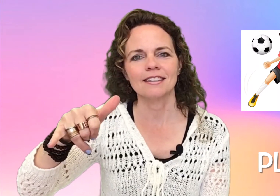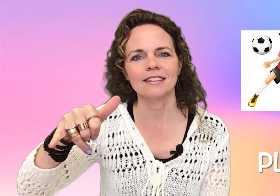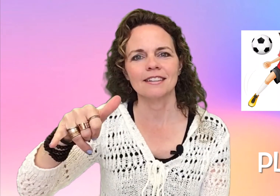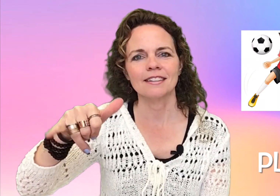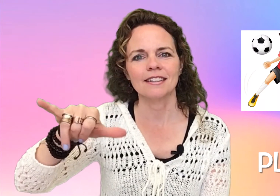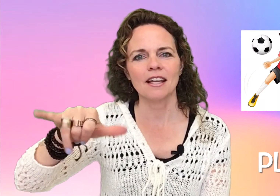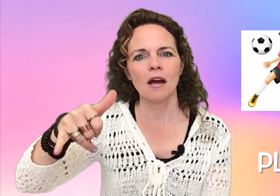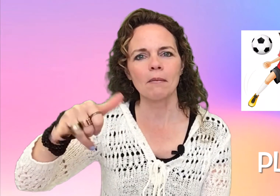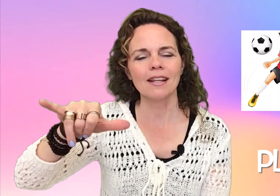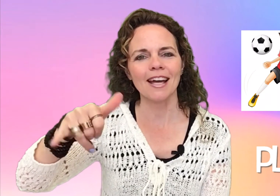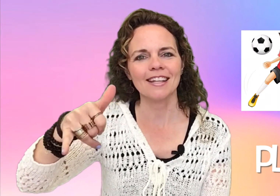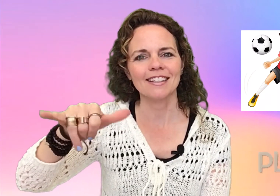Play. Play.